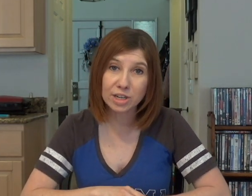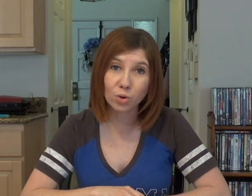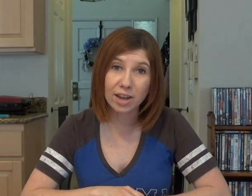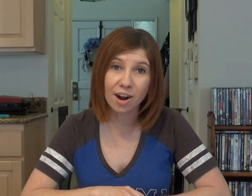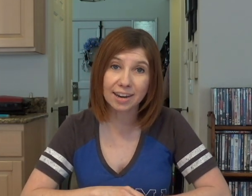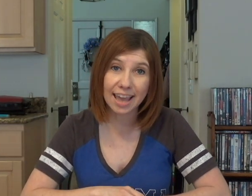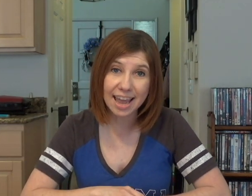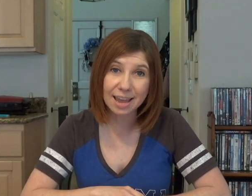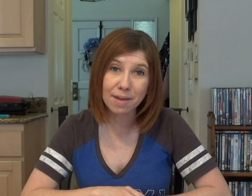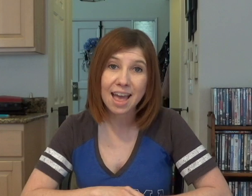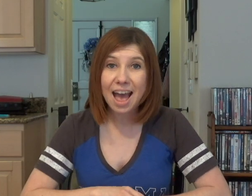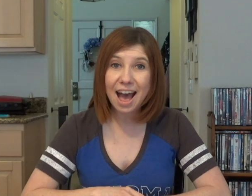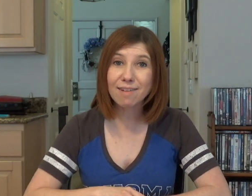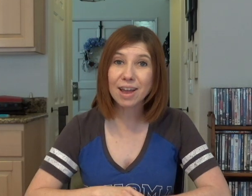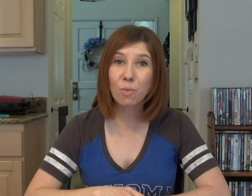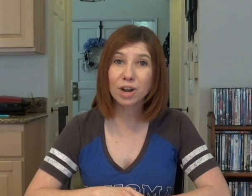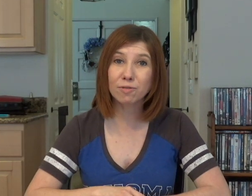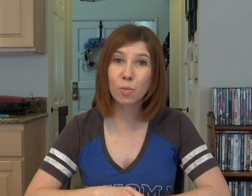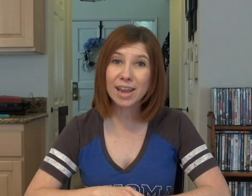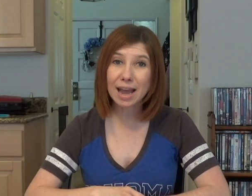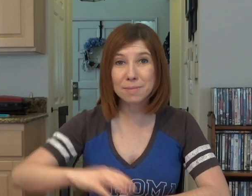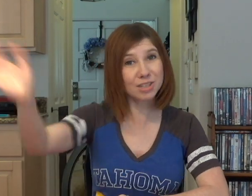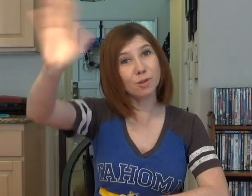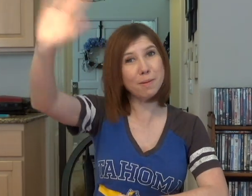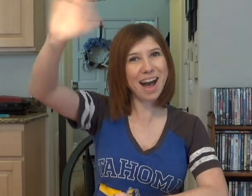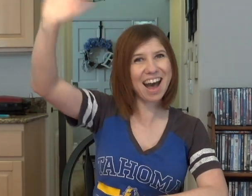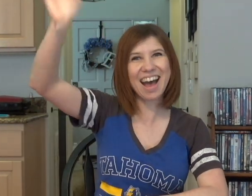enjoyed our game. Have a wonderful week. I miss you. Bye-bye. Bye.